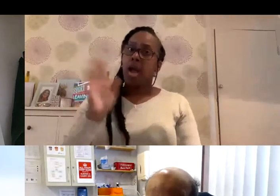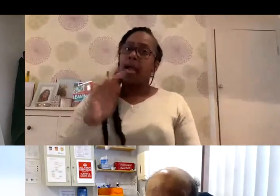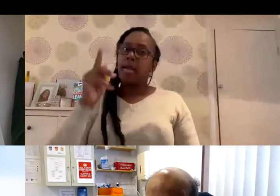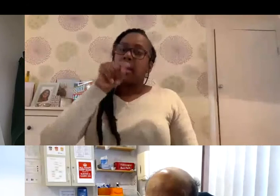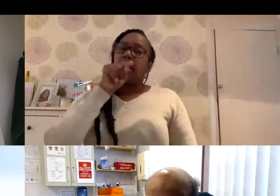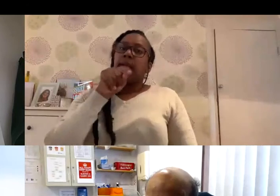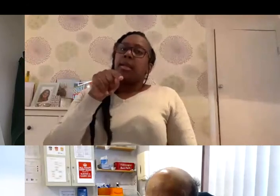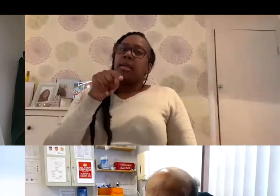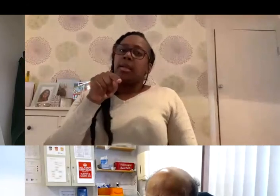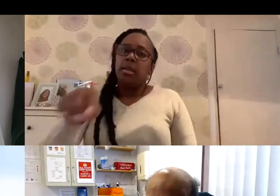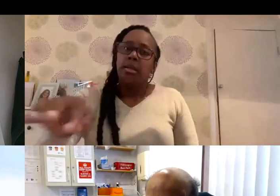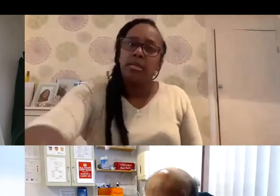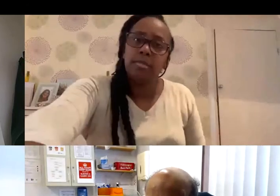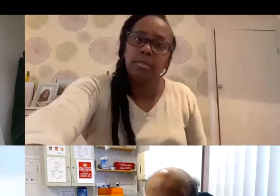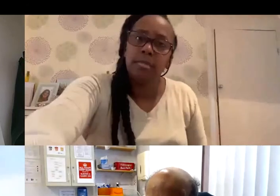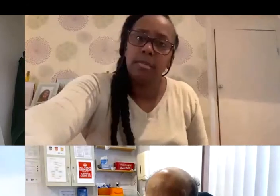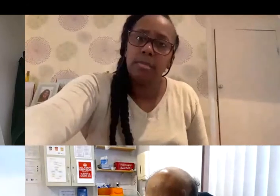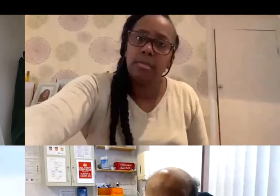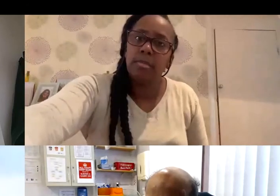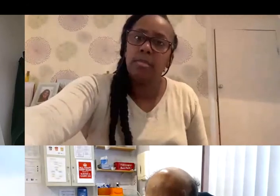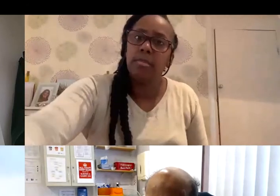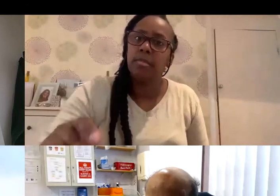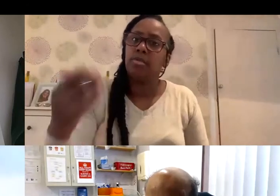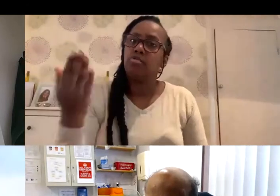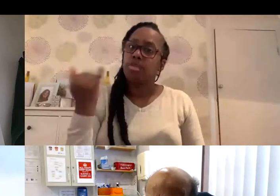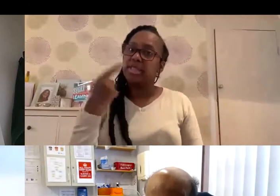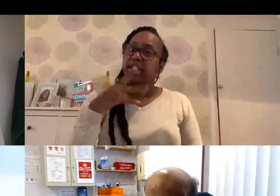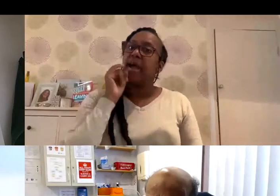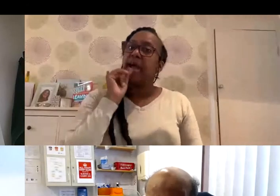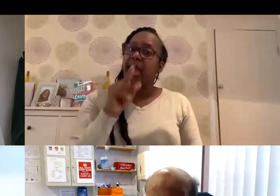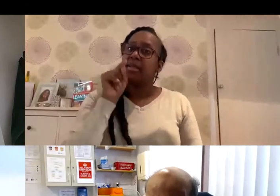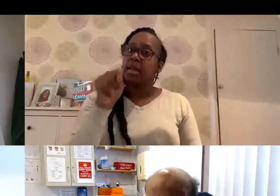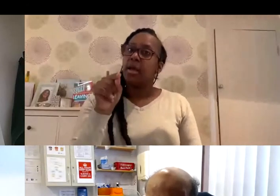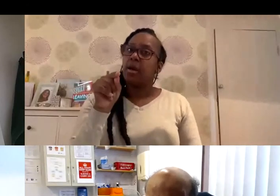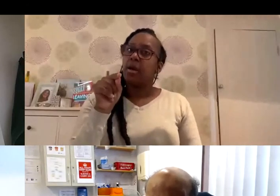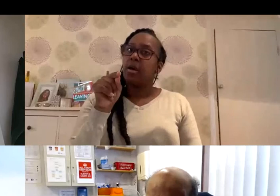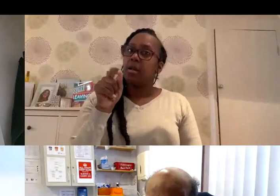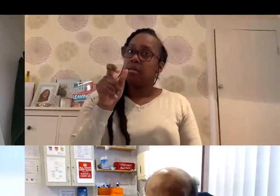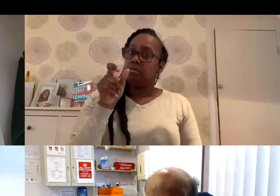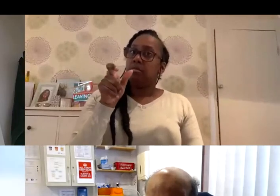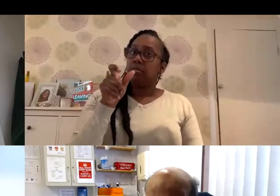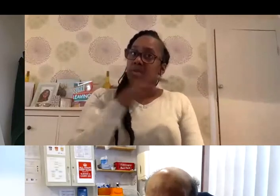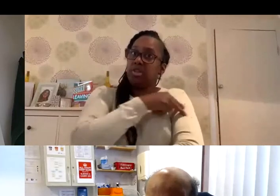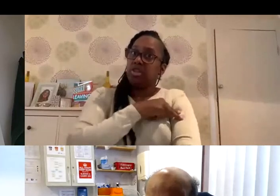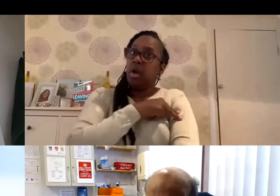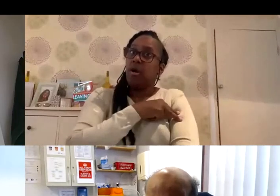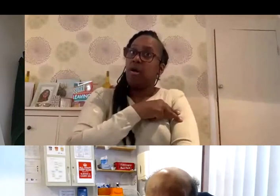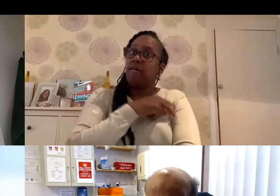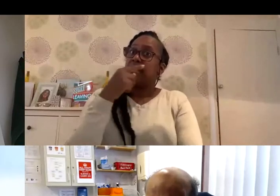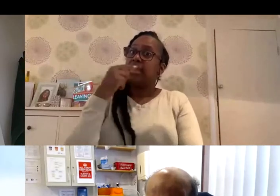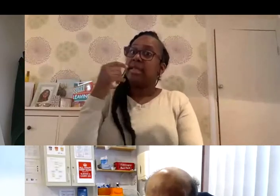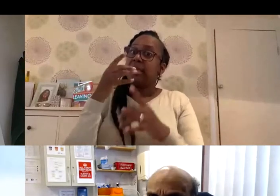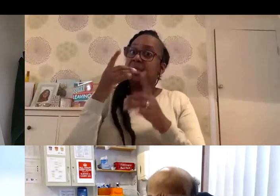member test positive for COVID-19. And this staff member did not show